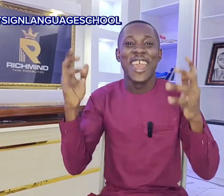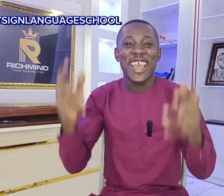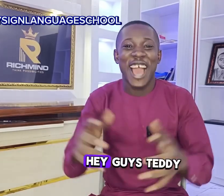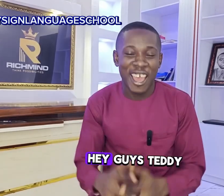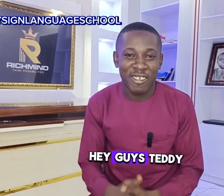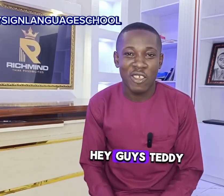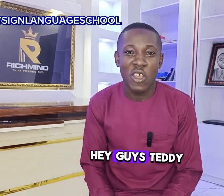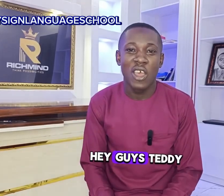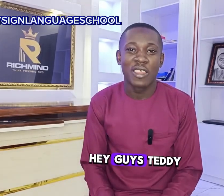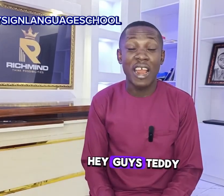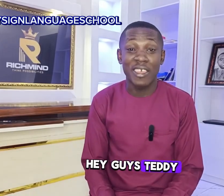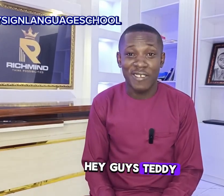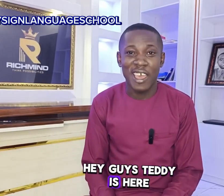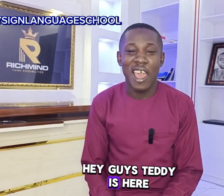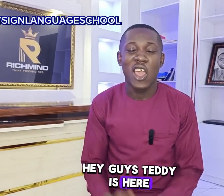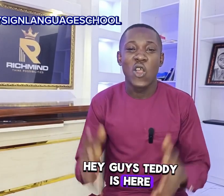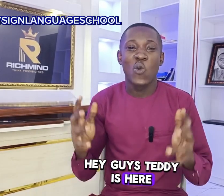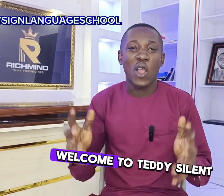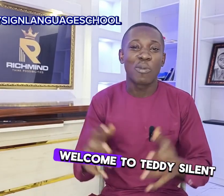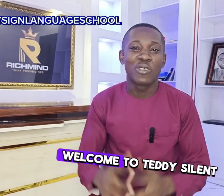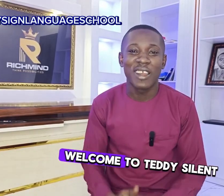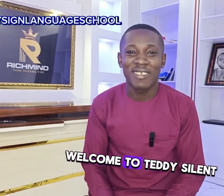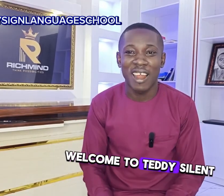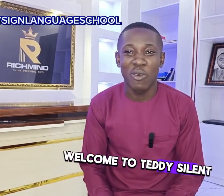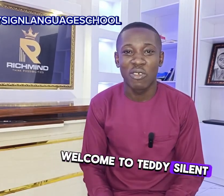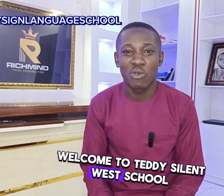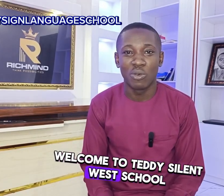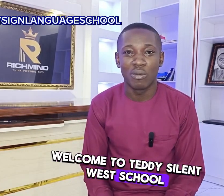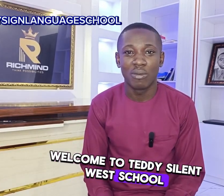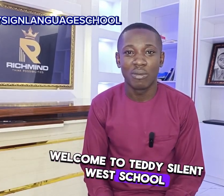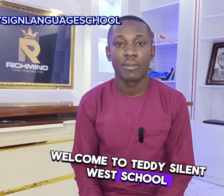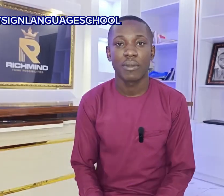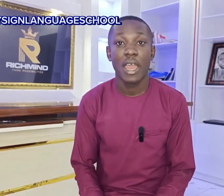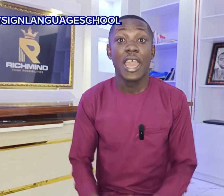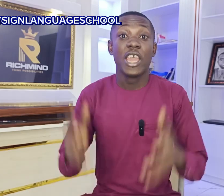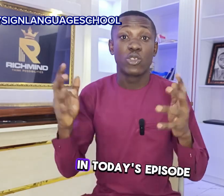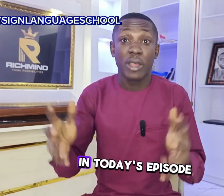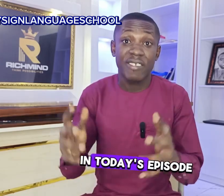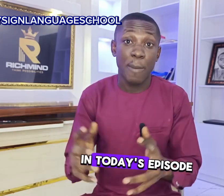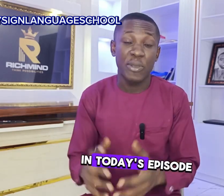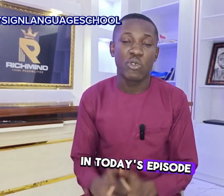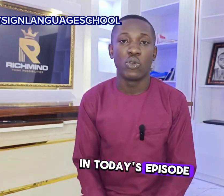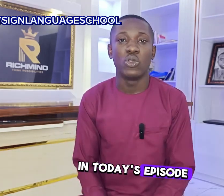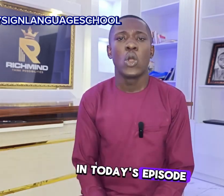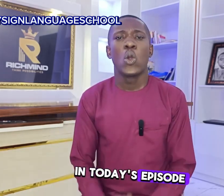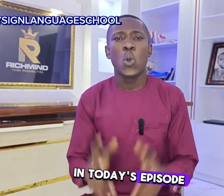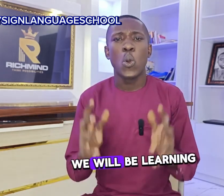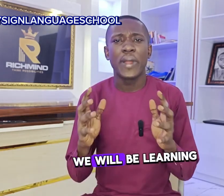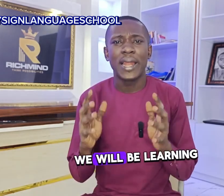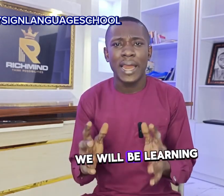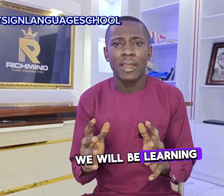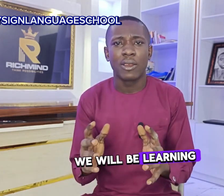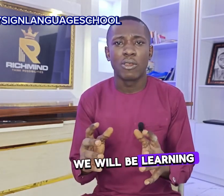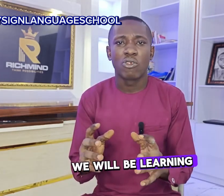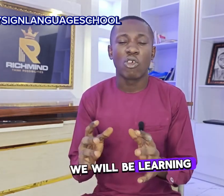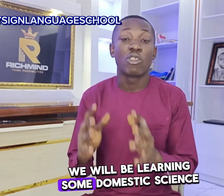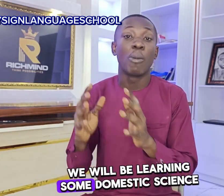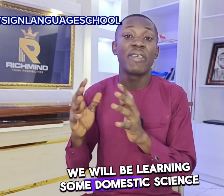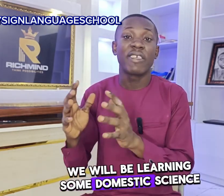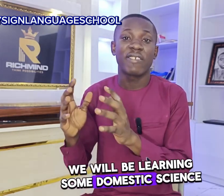hey guys terry is here welcome to terry silent way school in today's episode we will be learning some domestic